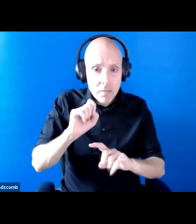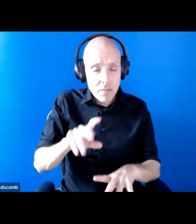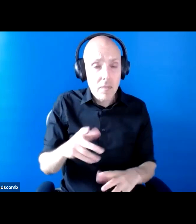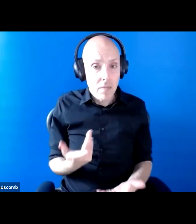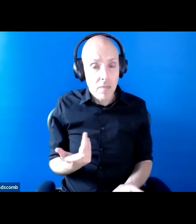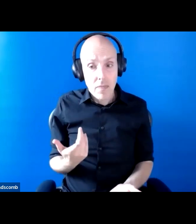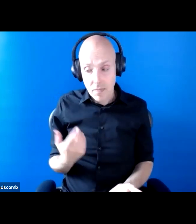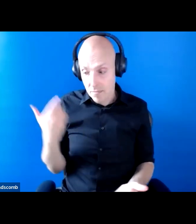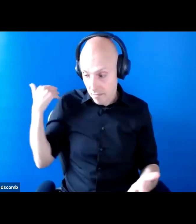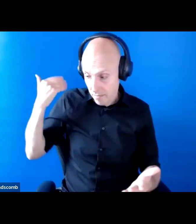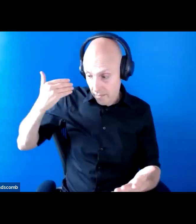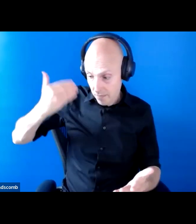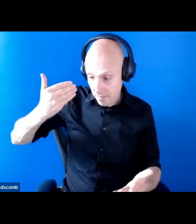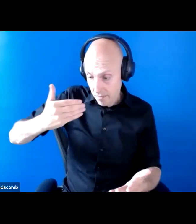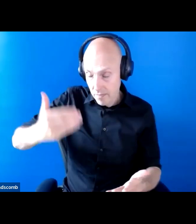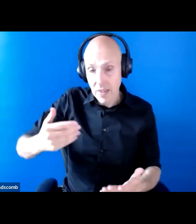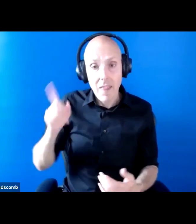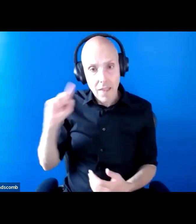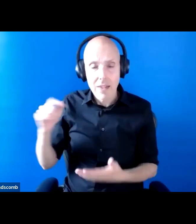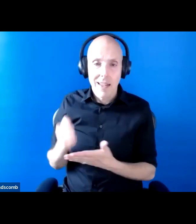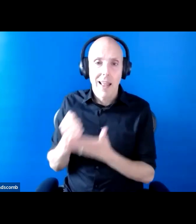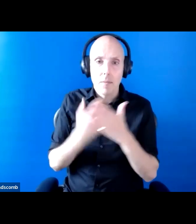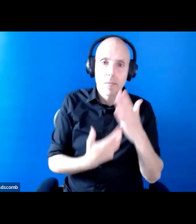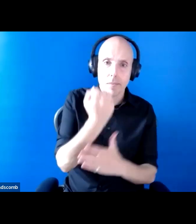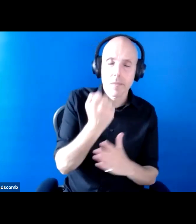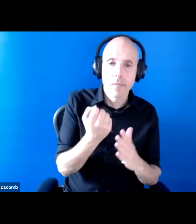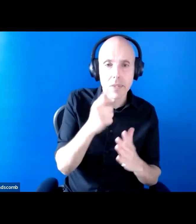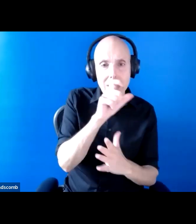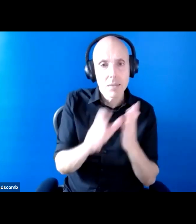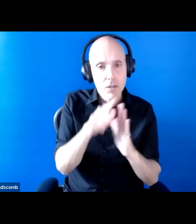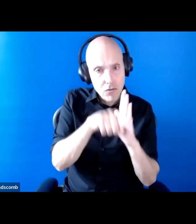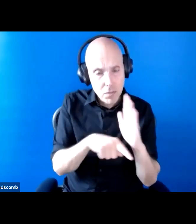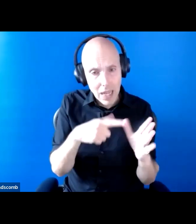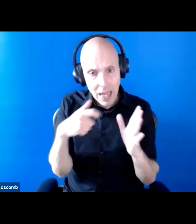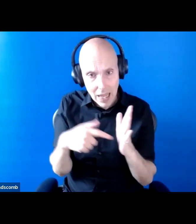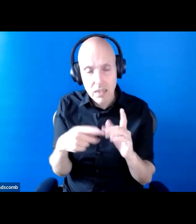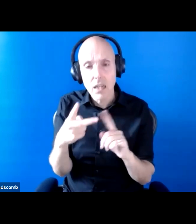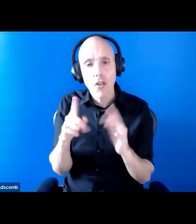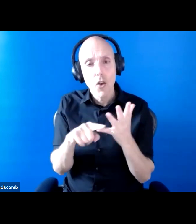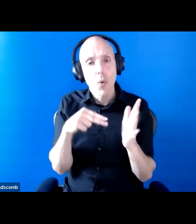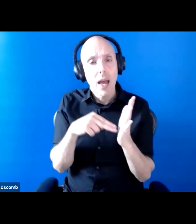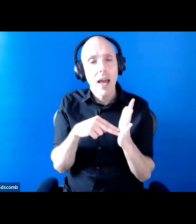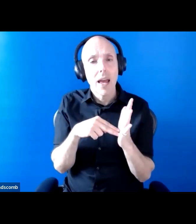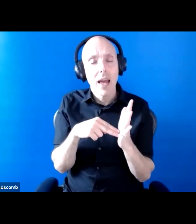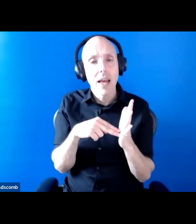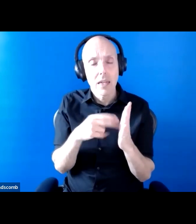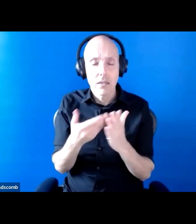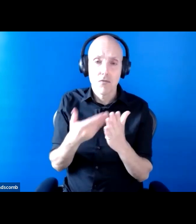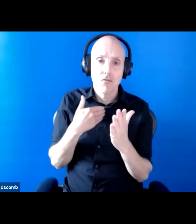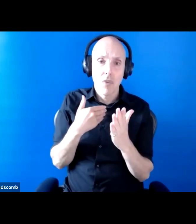we wouldn't have the Disability Discrimination Act, we wouldn't have the United Nations Convention on the Rights of People with Disabilities. We wouldn't have